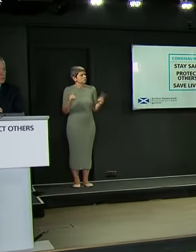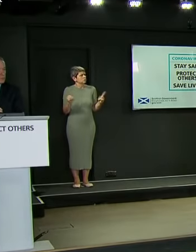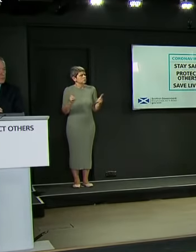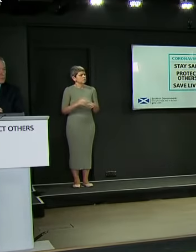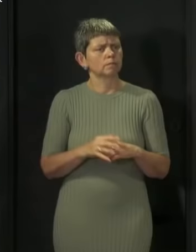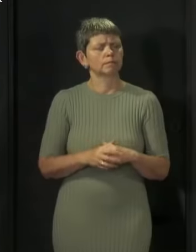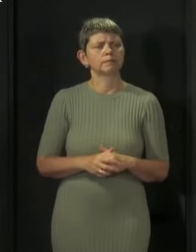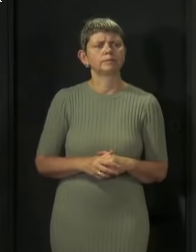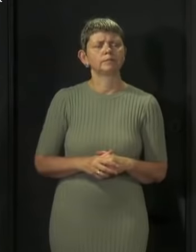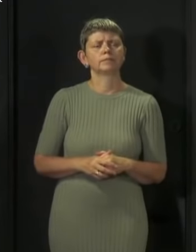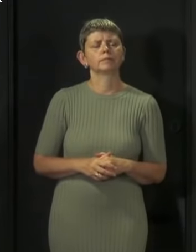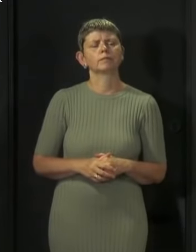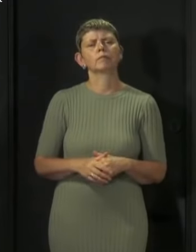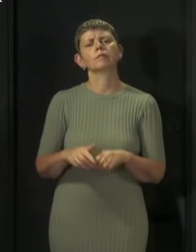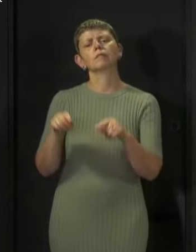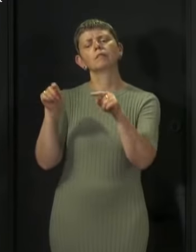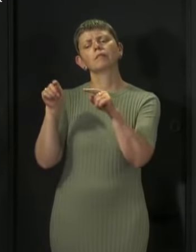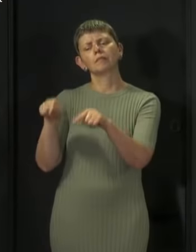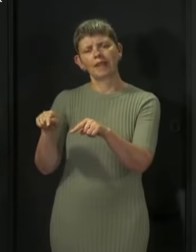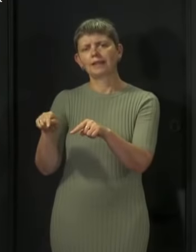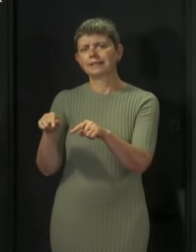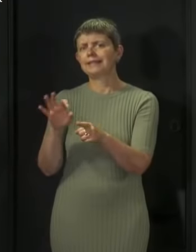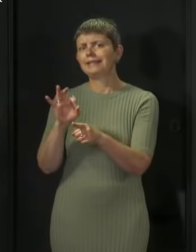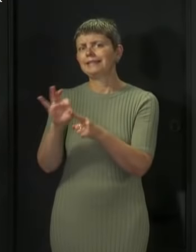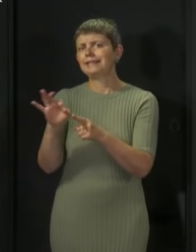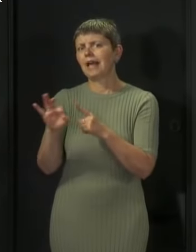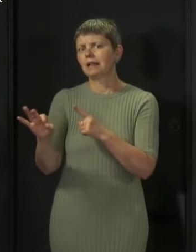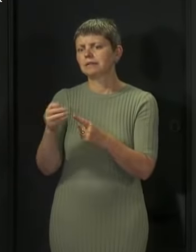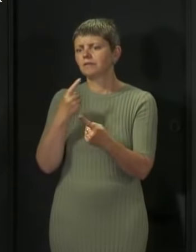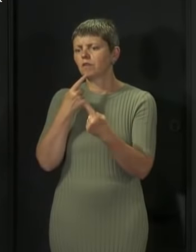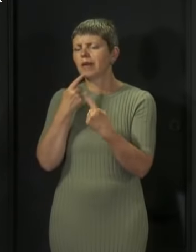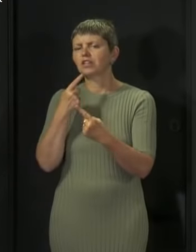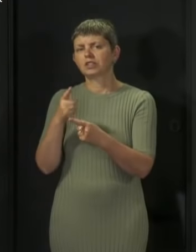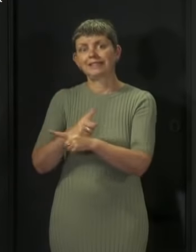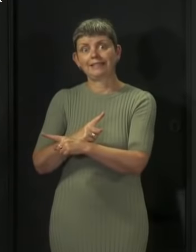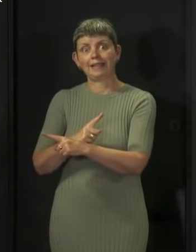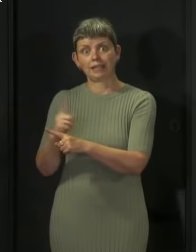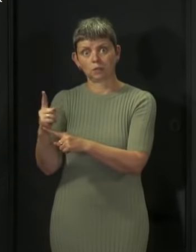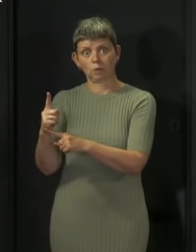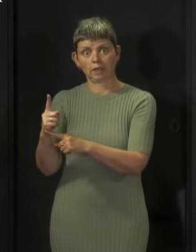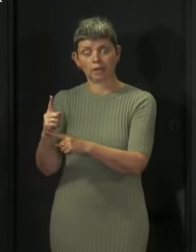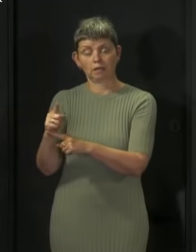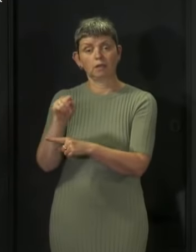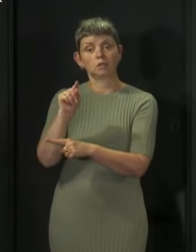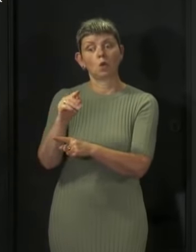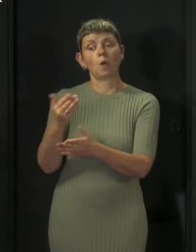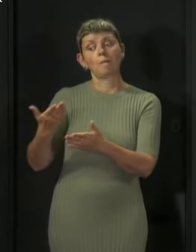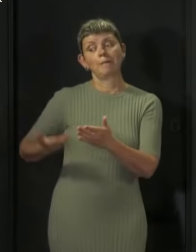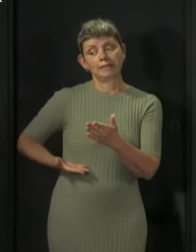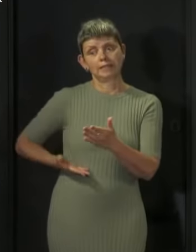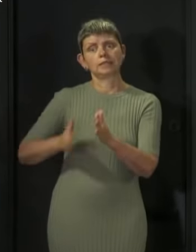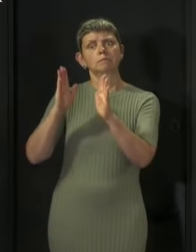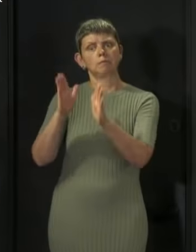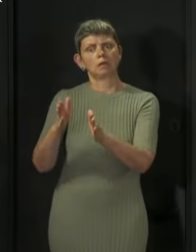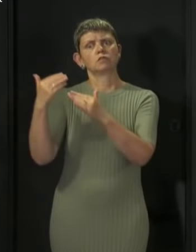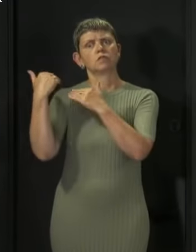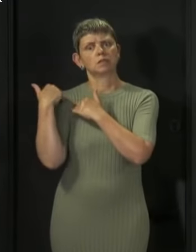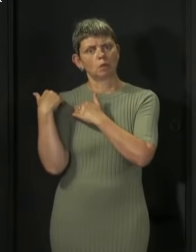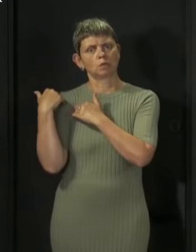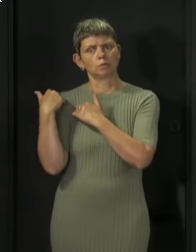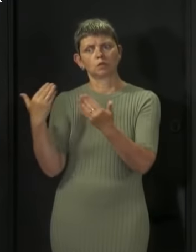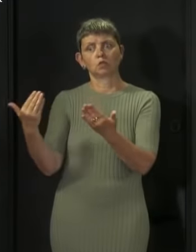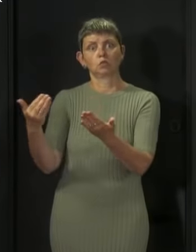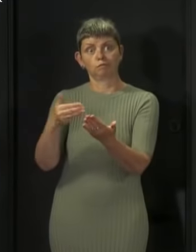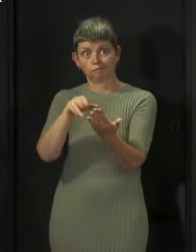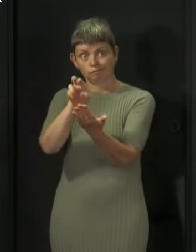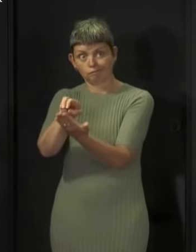part of the question, we'll set out the details of this next week, and the obligation will be on the businesses to collect details. That is what they